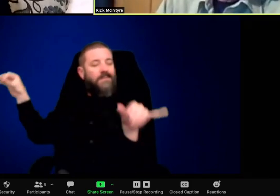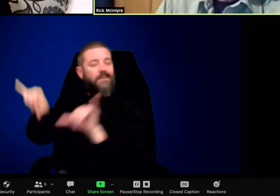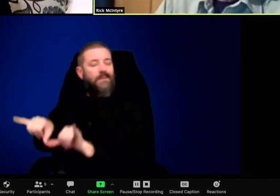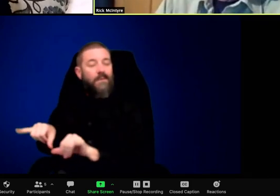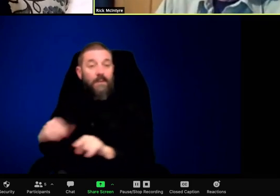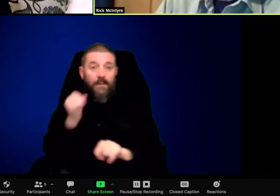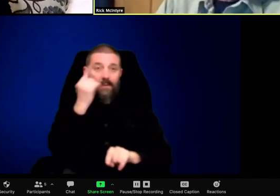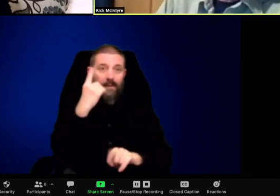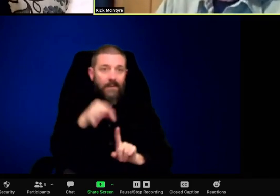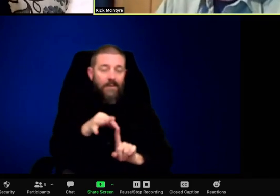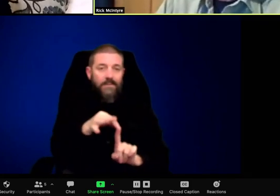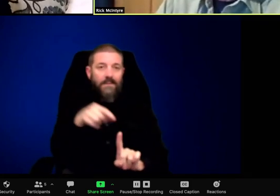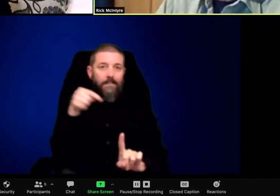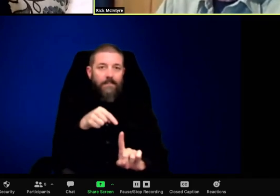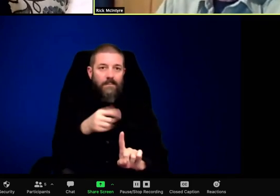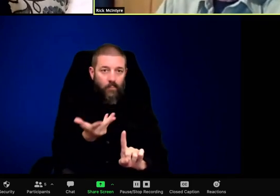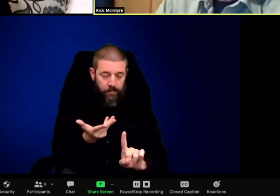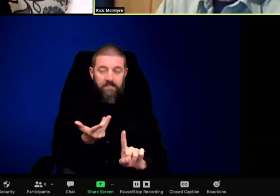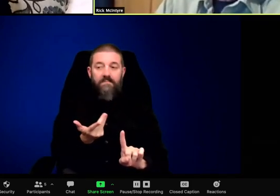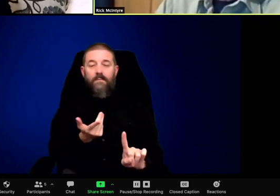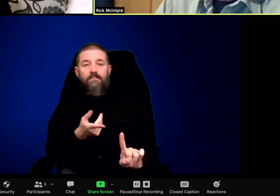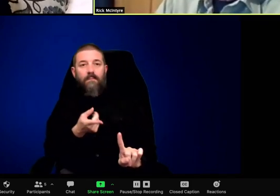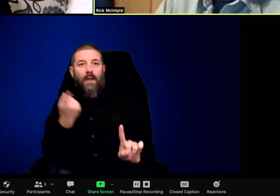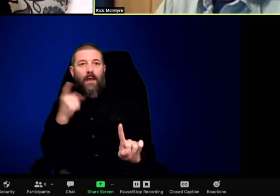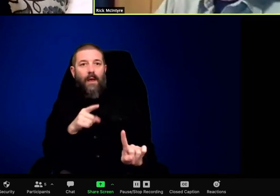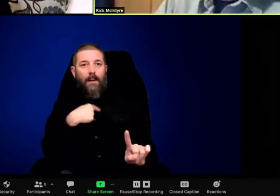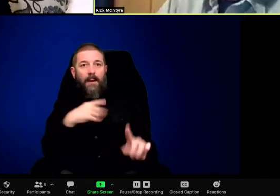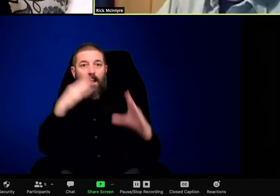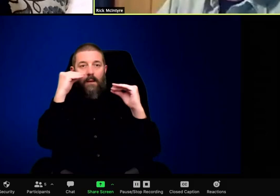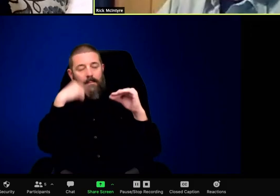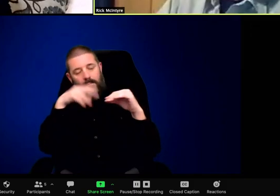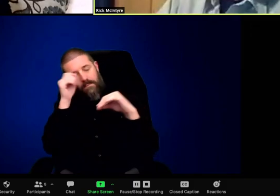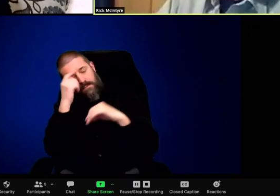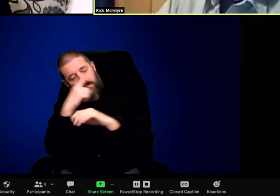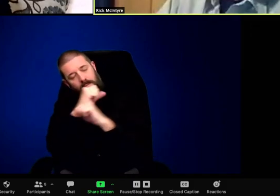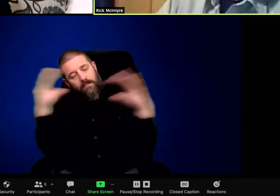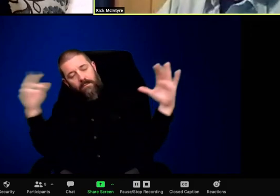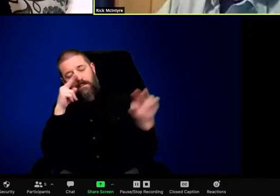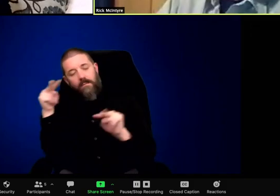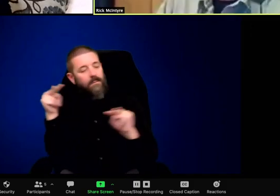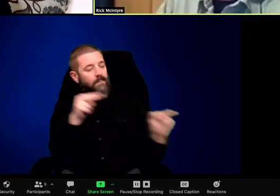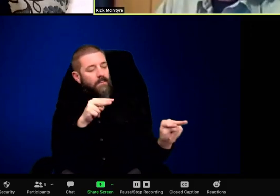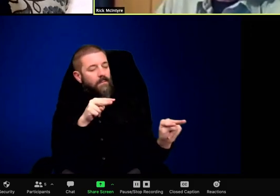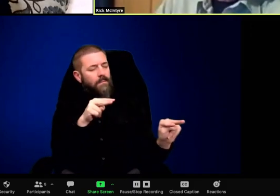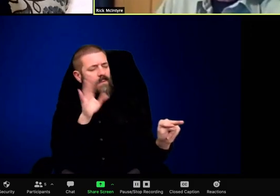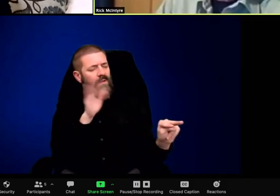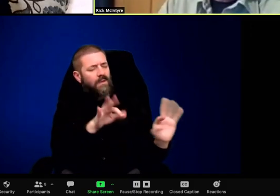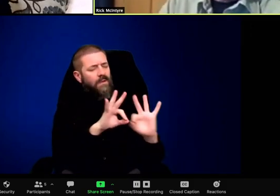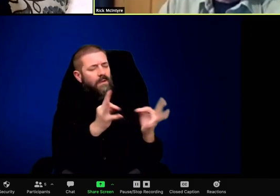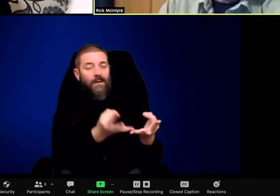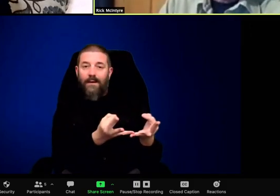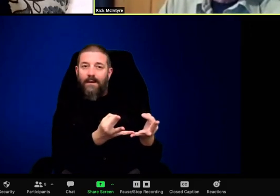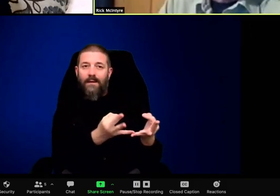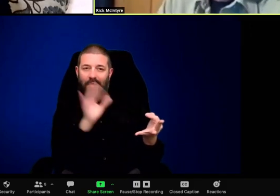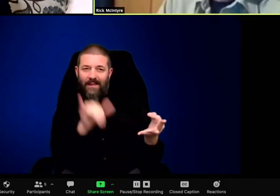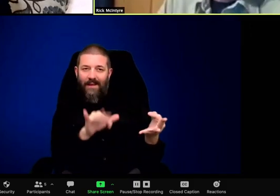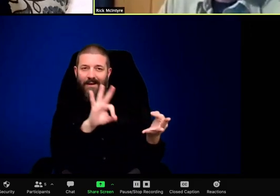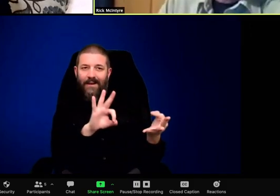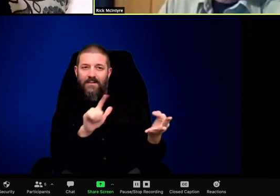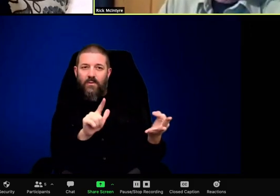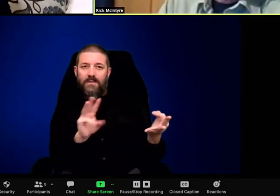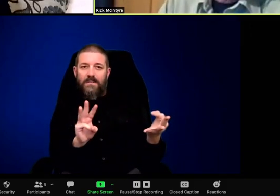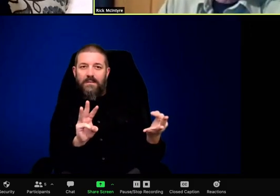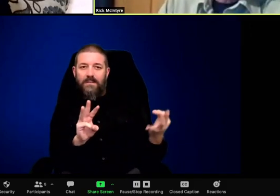and wild areas just on the north side of town. So I oftentimes would just look out the window as a normal thing to do.